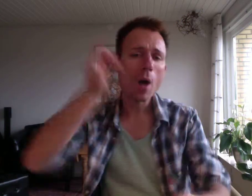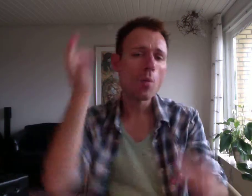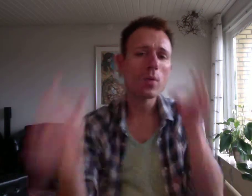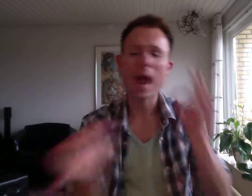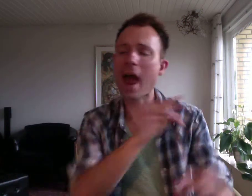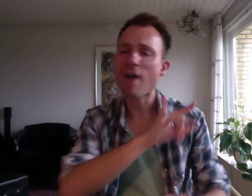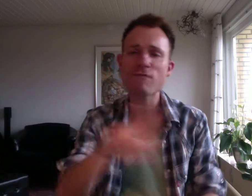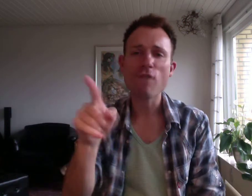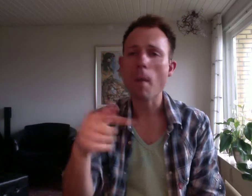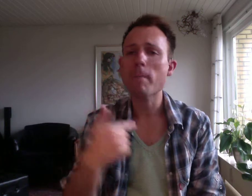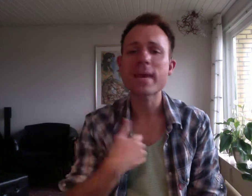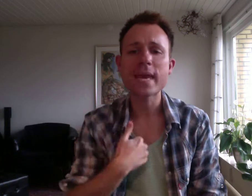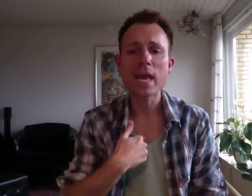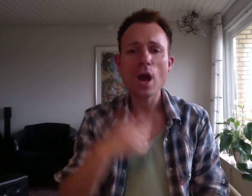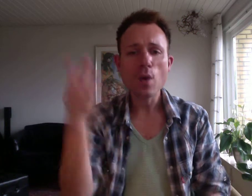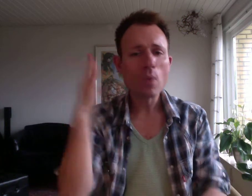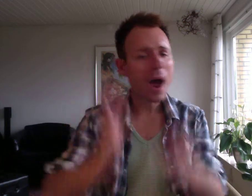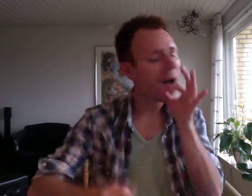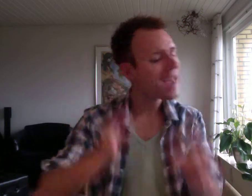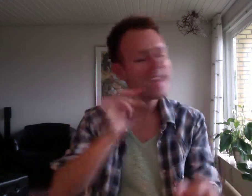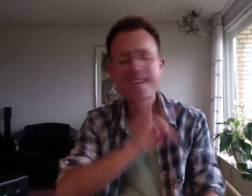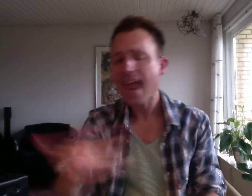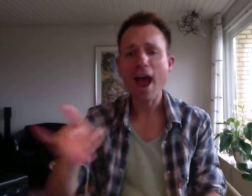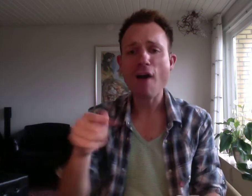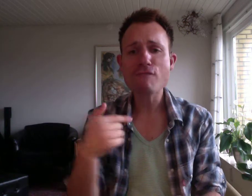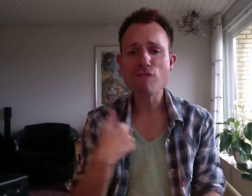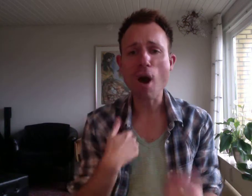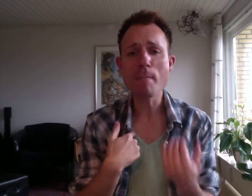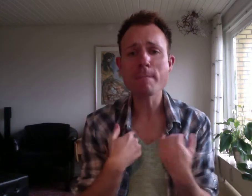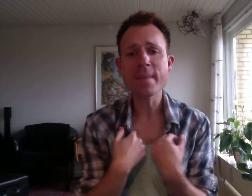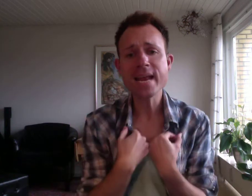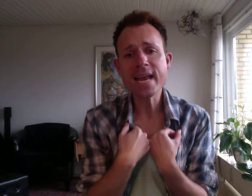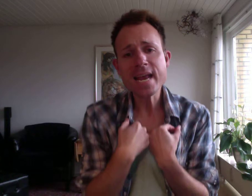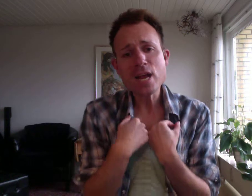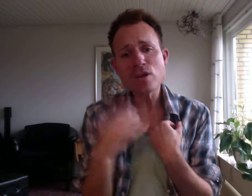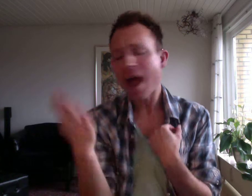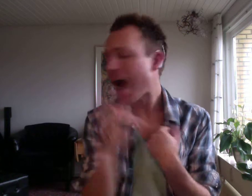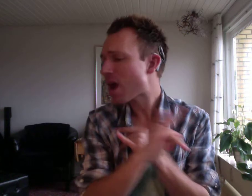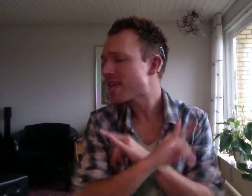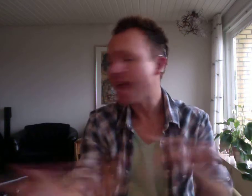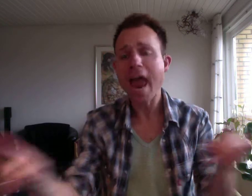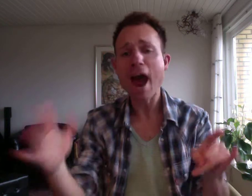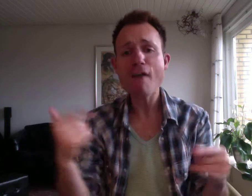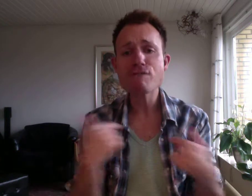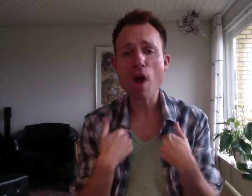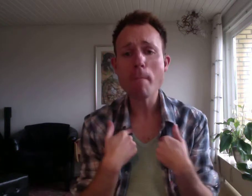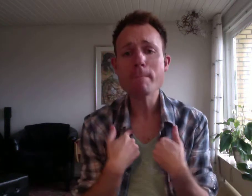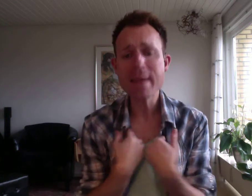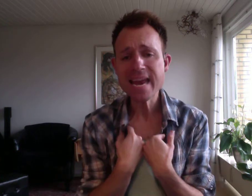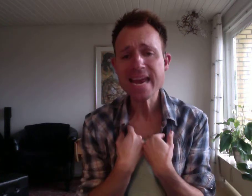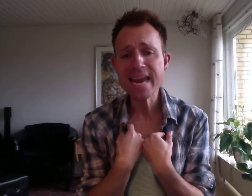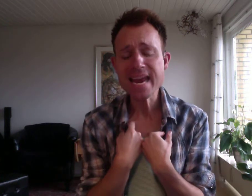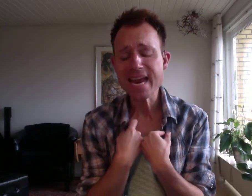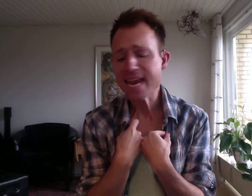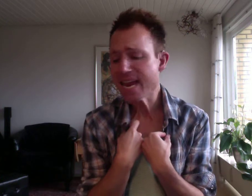there for me You were right there for me You were right there for me